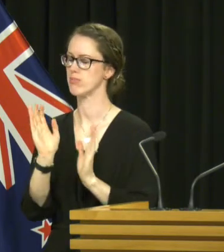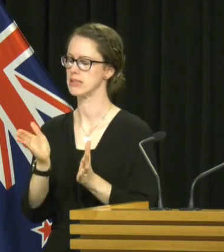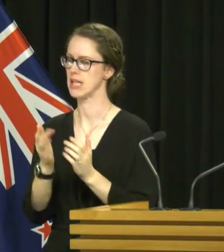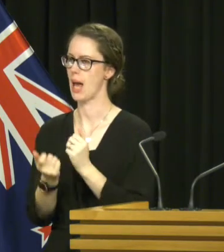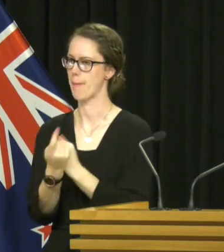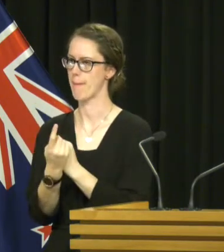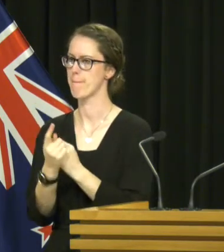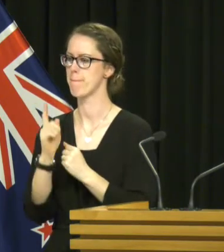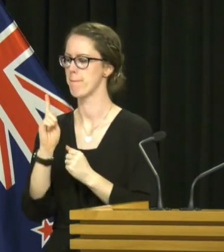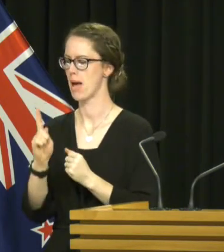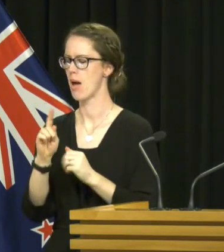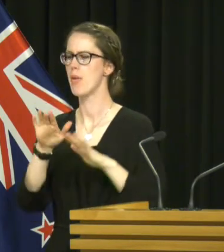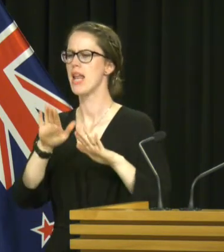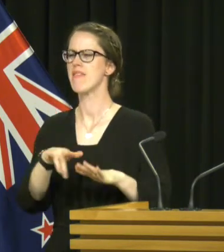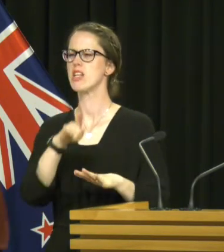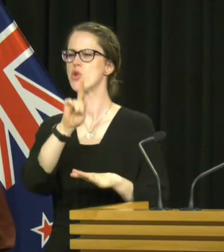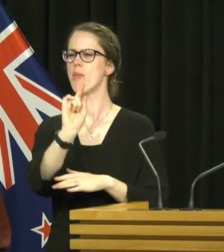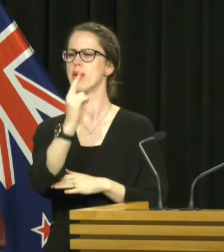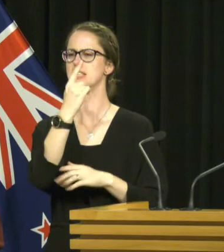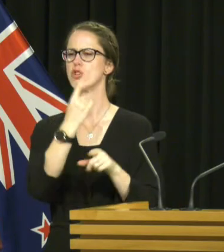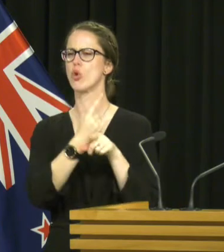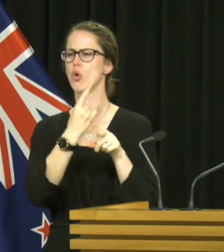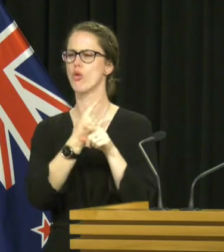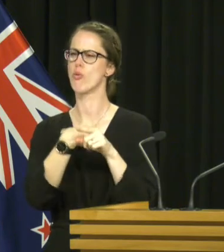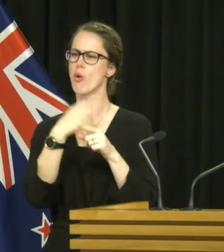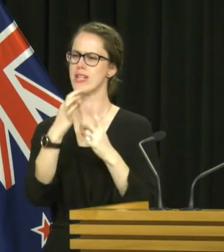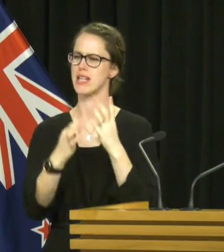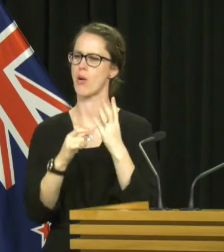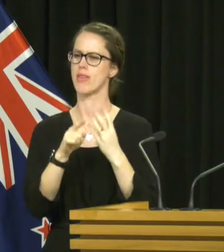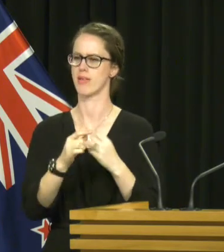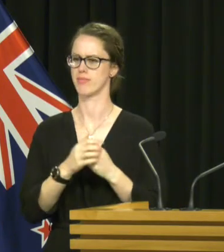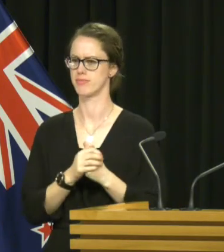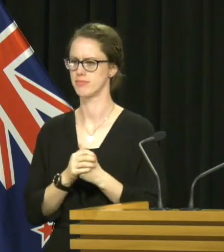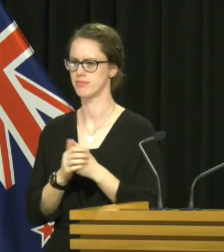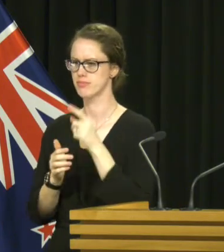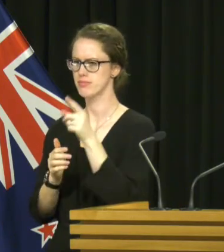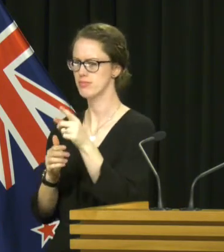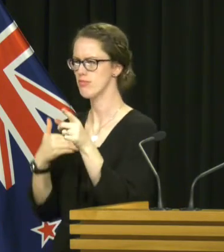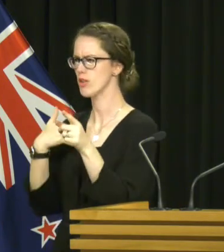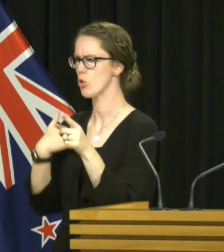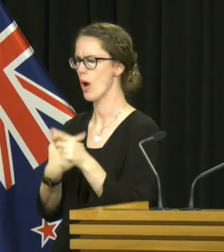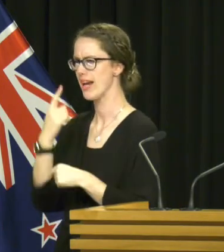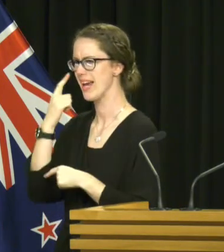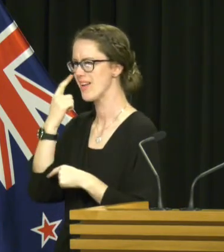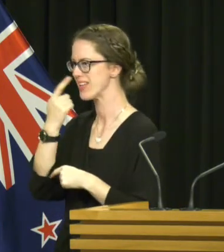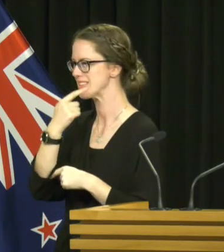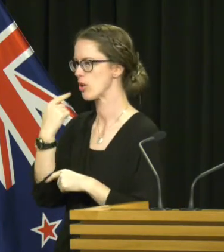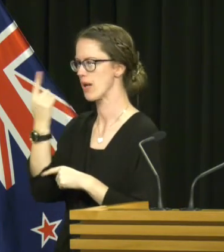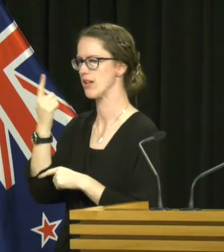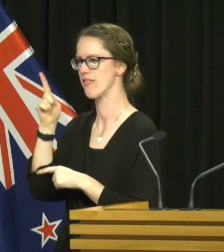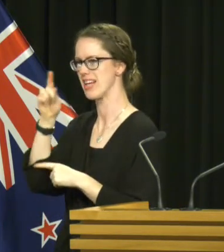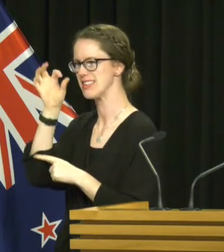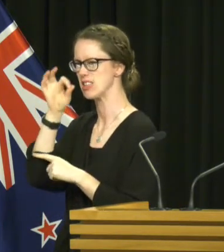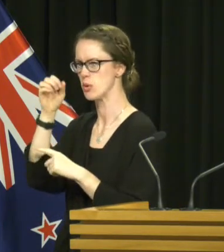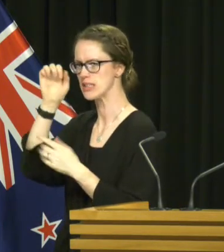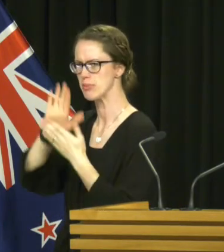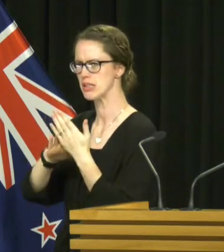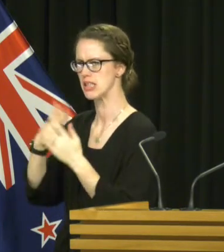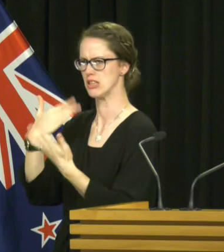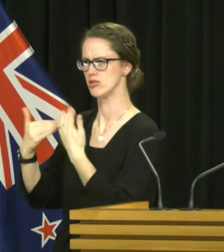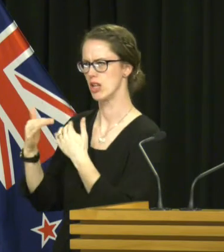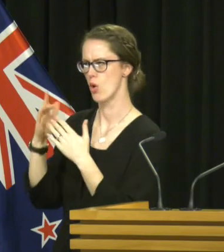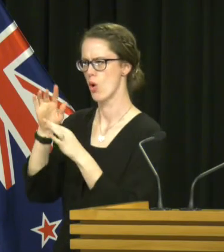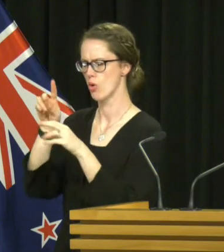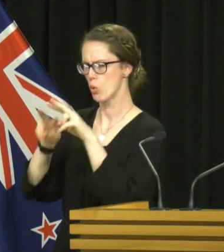made, but I am leaving it to the Minister to talk through some of the details on that. The fits around requiring evidence of playing a sexual experience or questioning